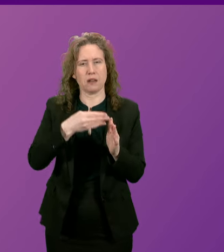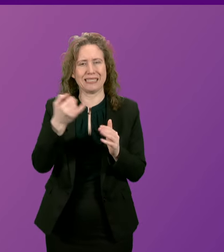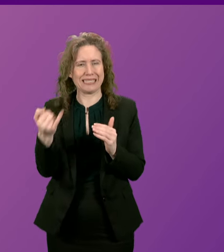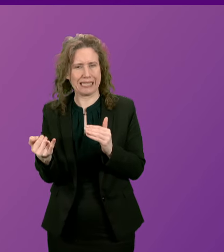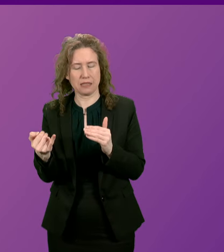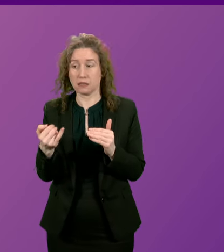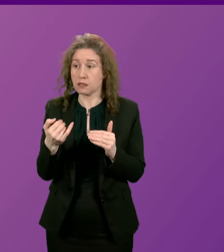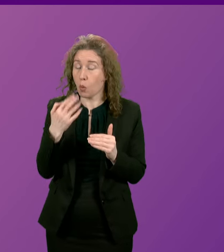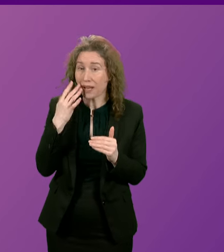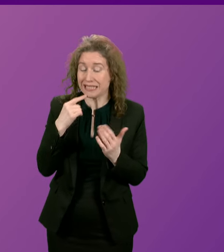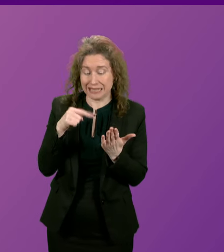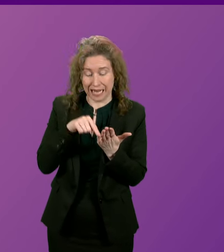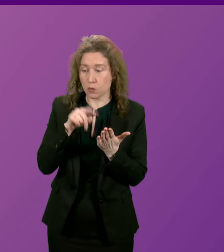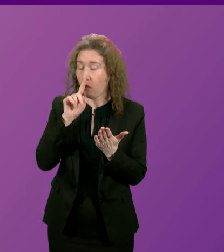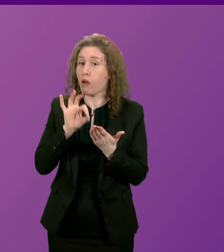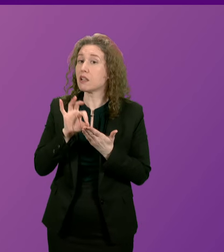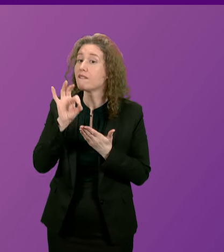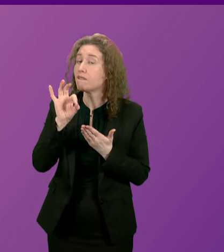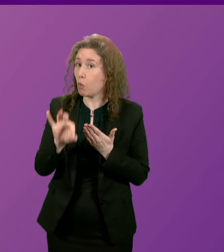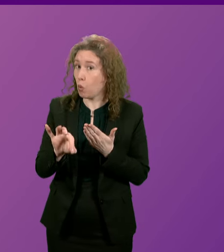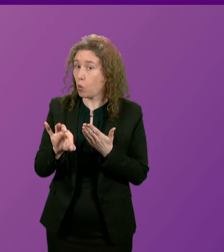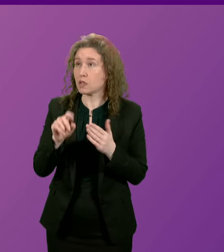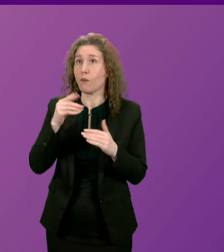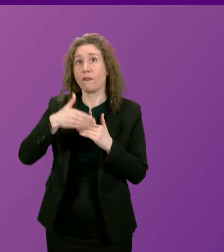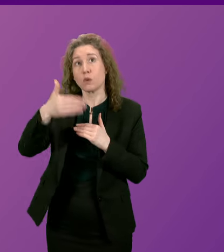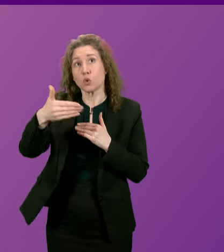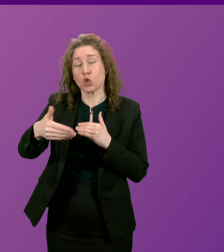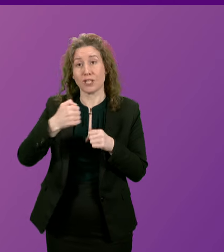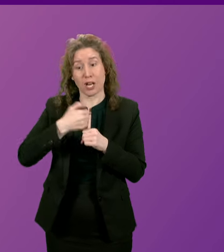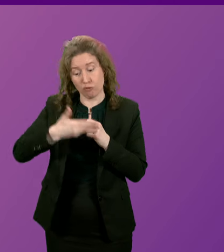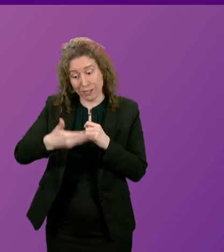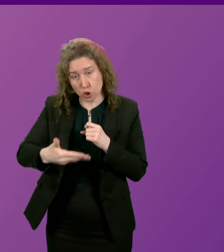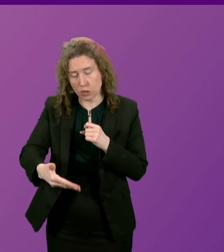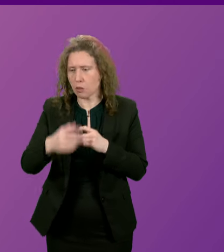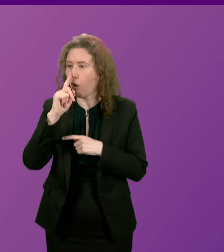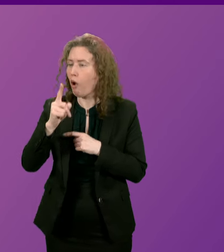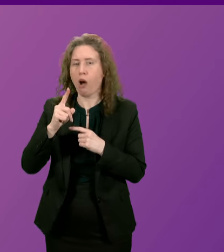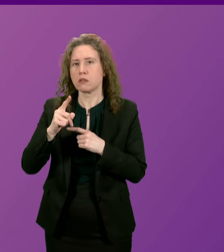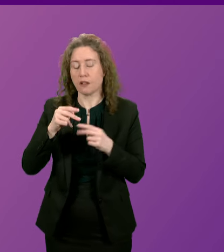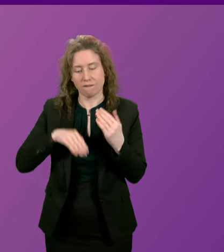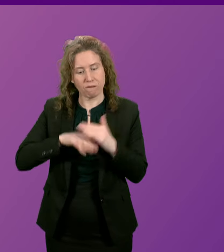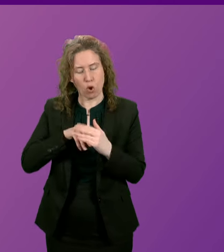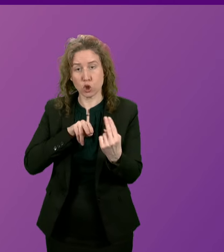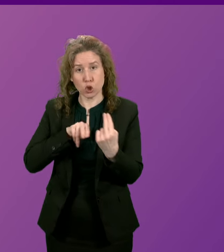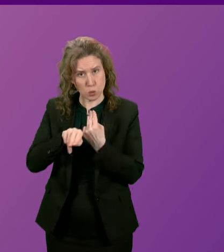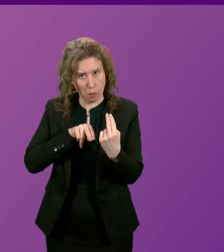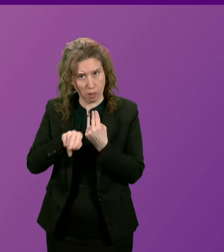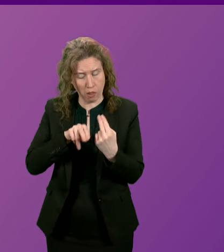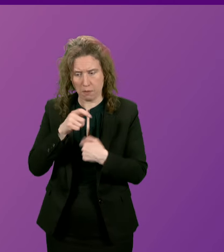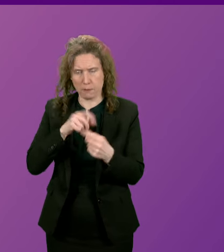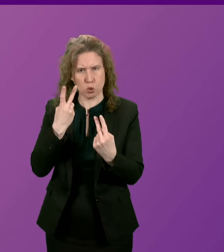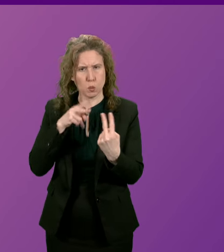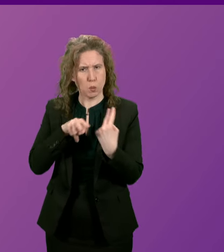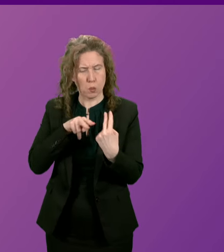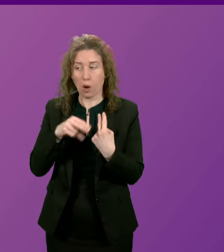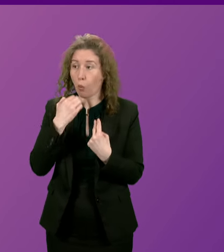it inevitably says we cannot afford for the sake of future generations to duel that road in full will he commit to